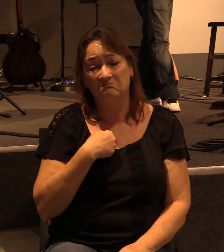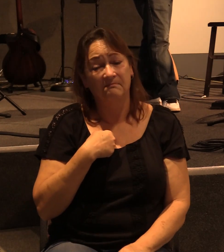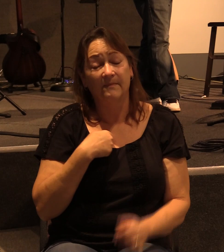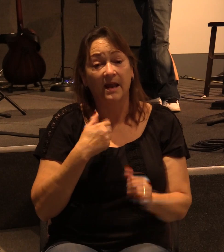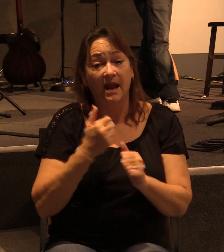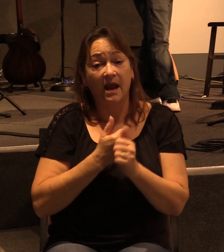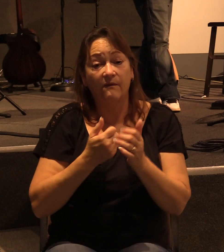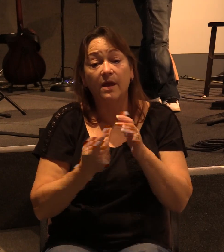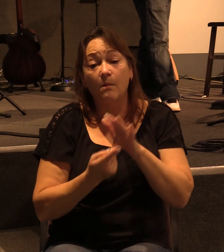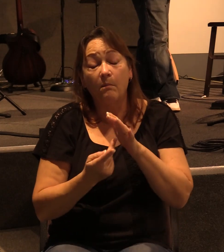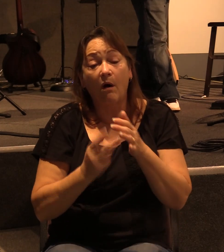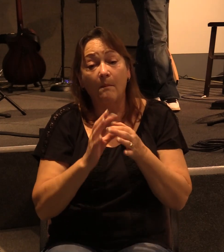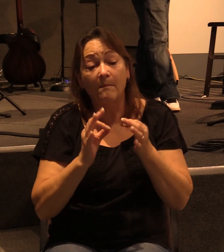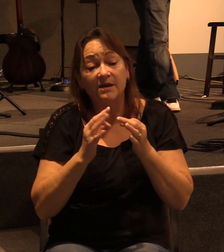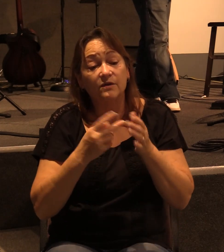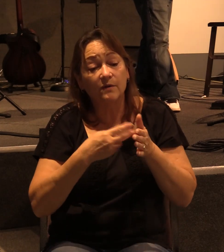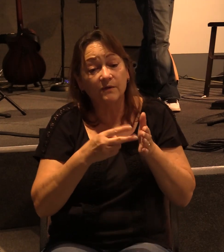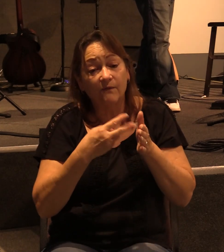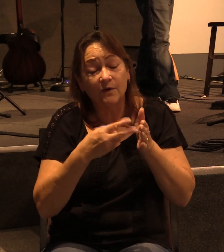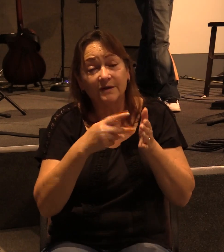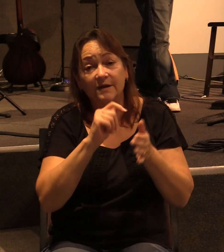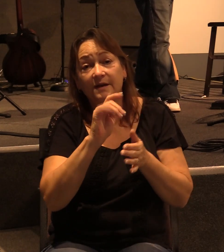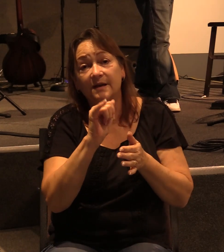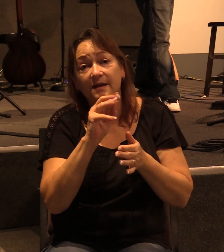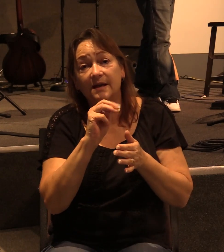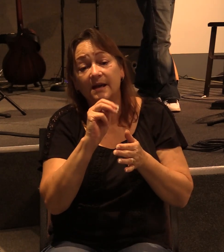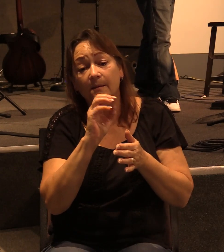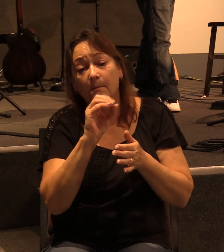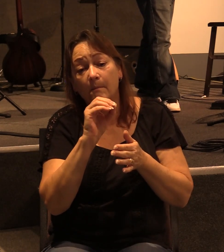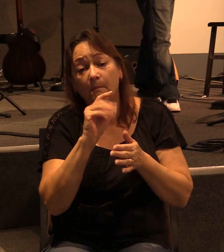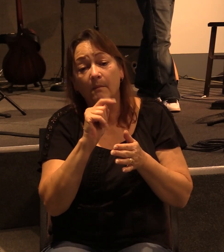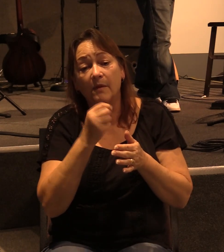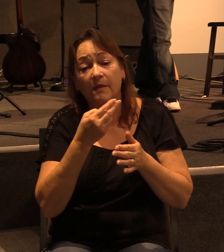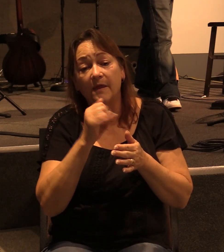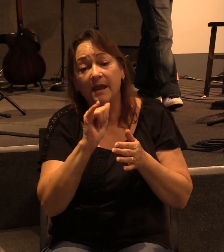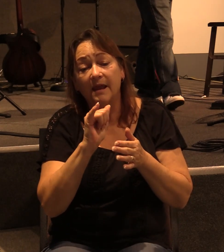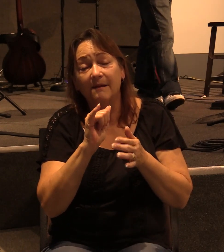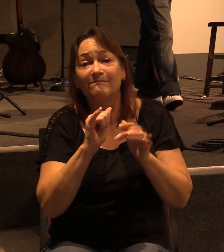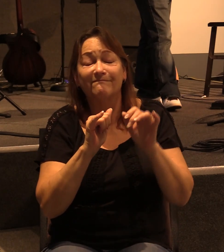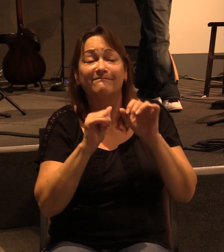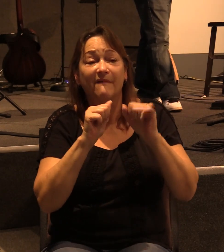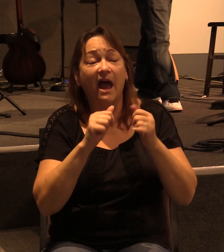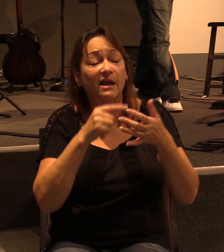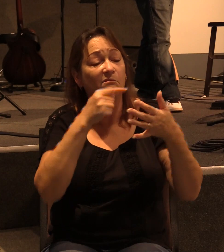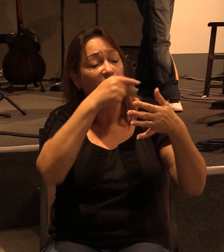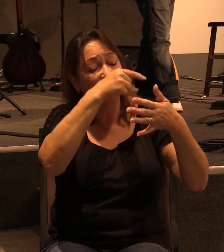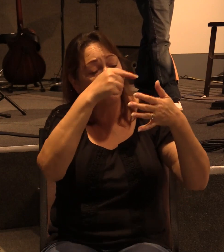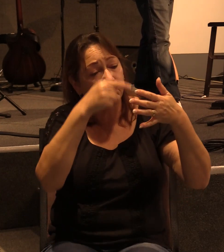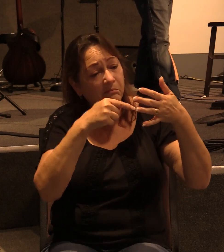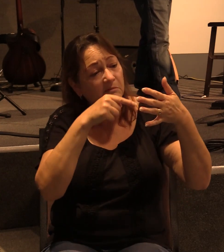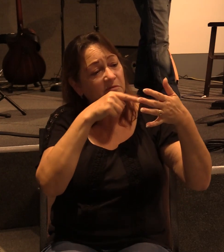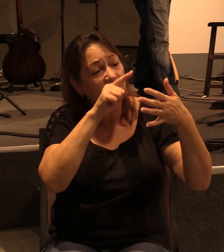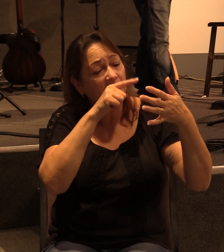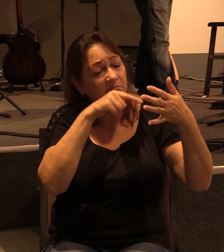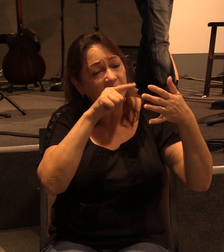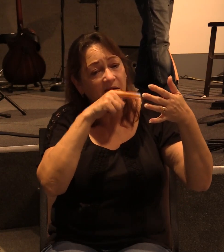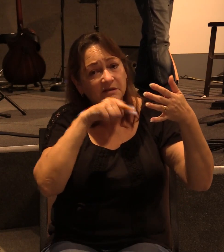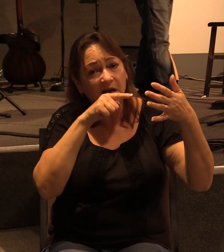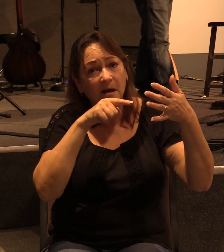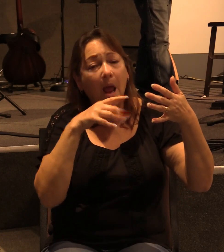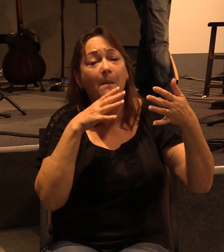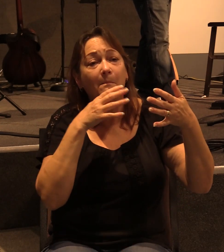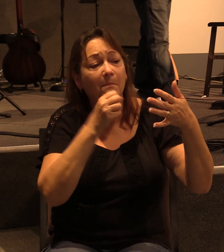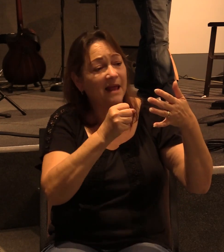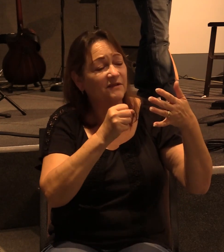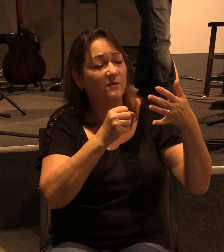Everything Paul mentioned in those verses in Timothy, I can check off my own list, you know. Blasphemer, check. Violent, check.